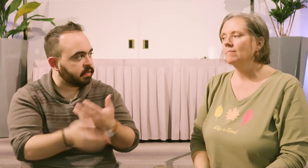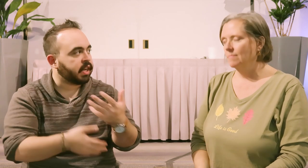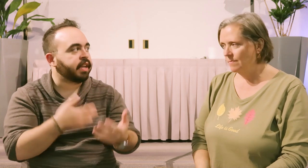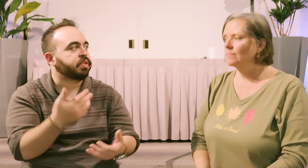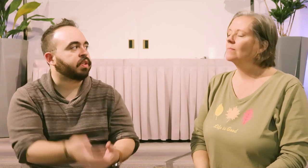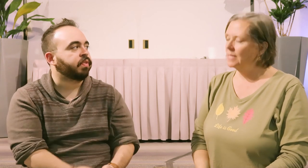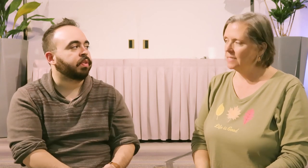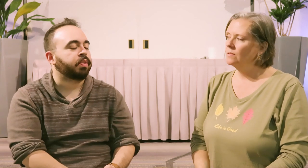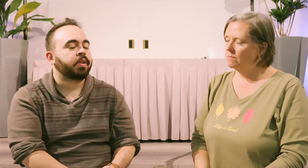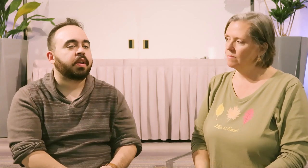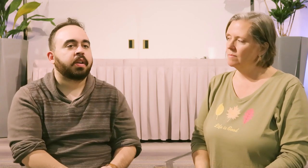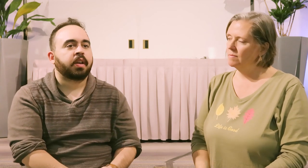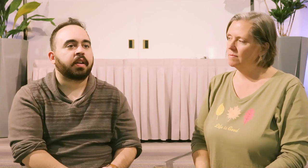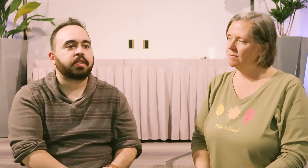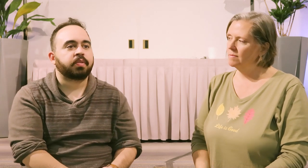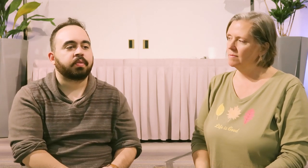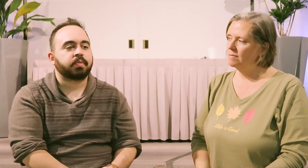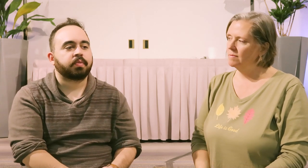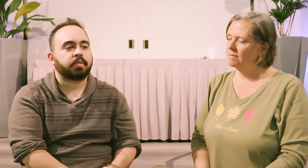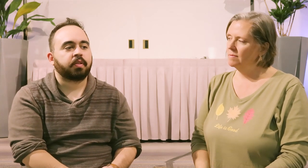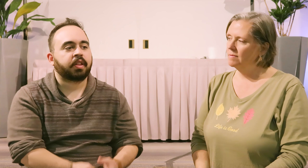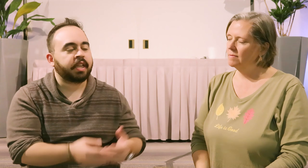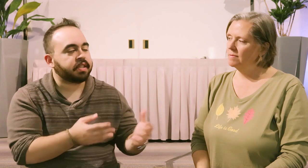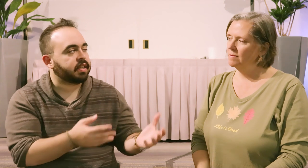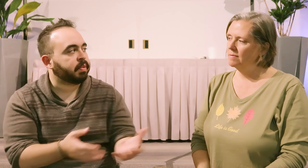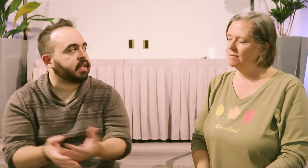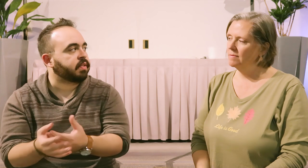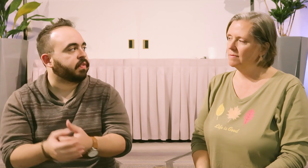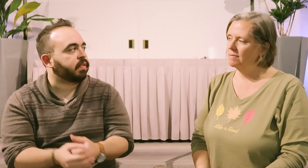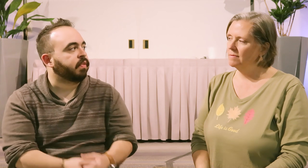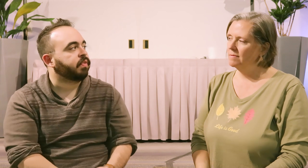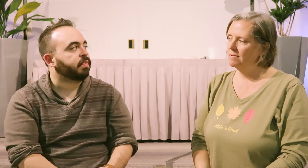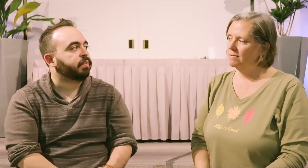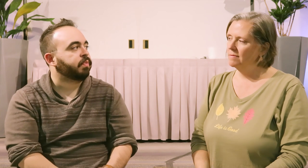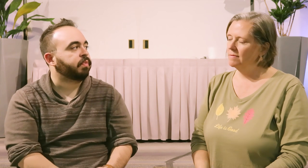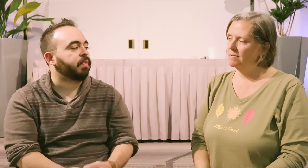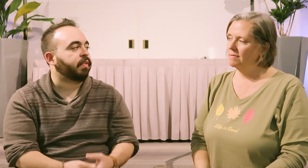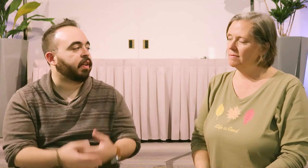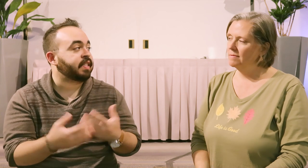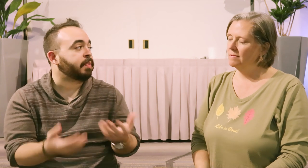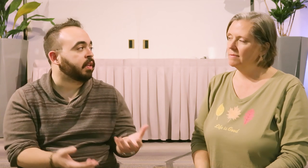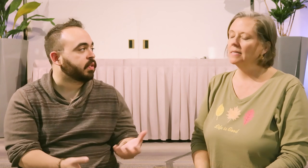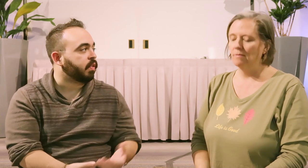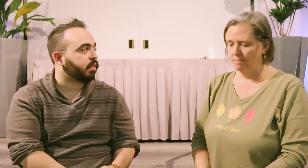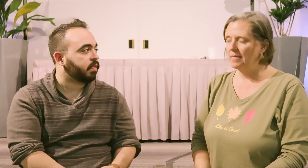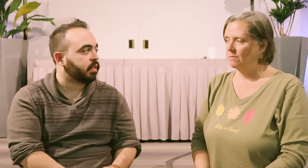of guide yourself through, to lead to this place of, of, of accepting yourself. Yeah.